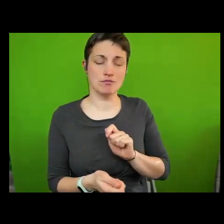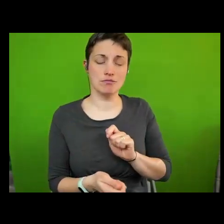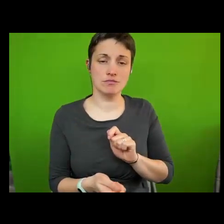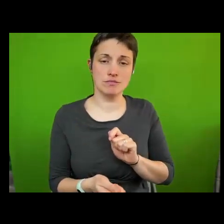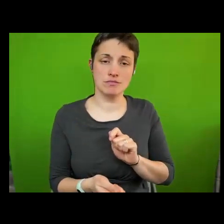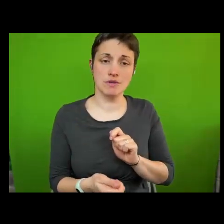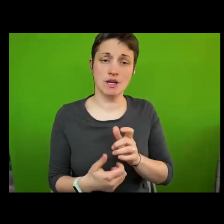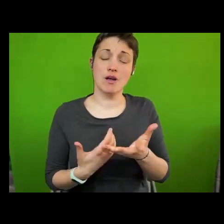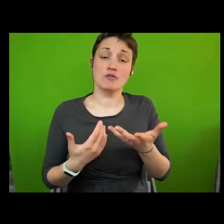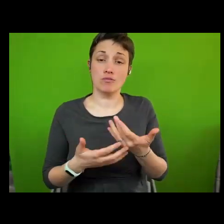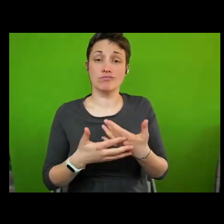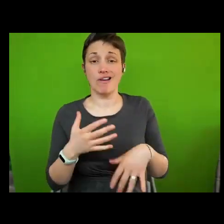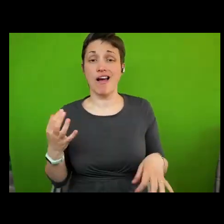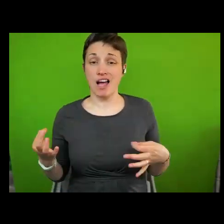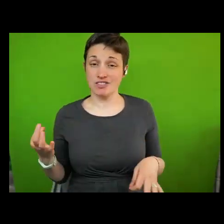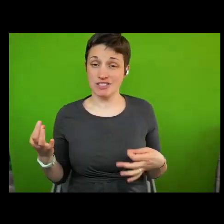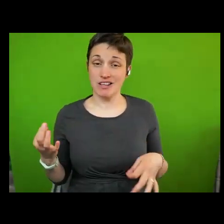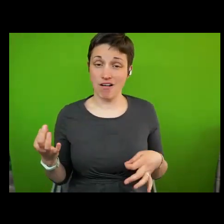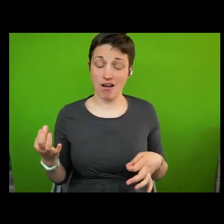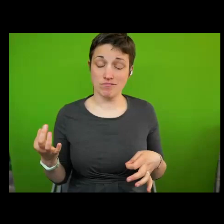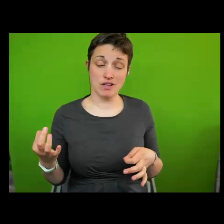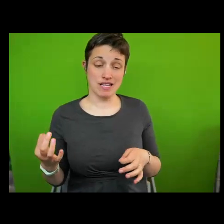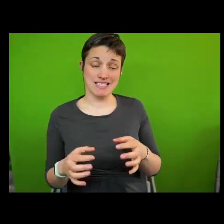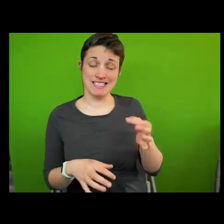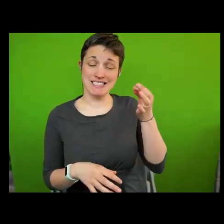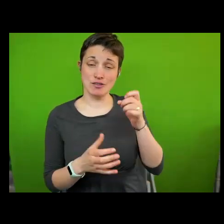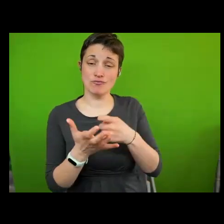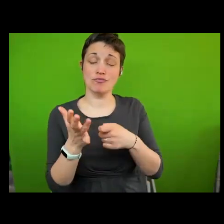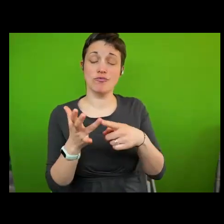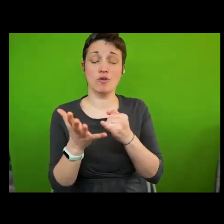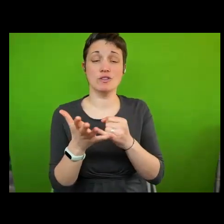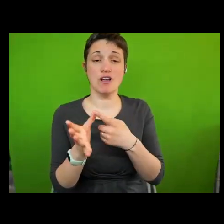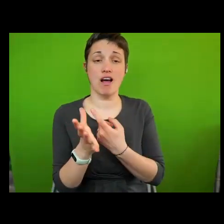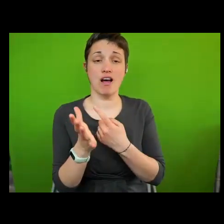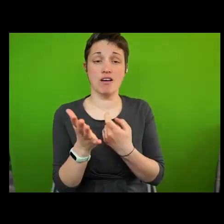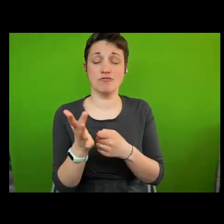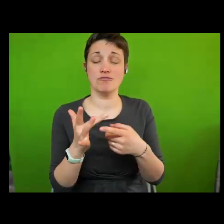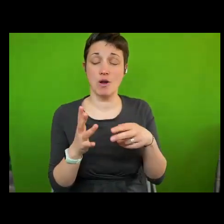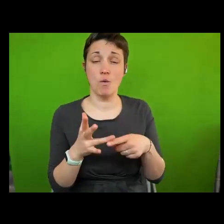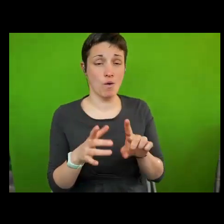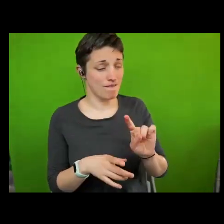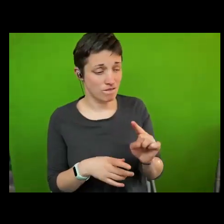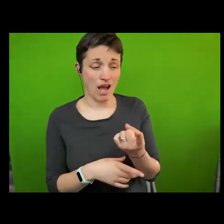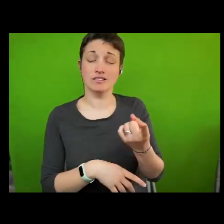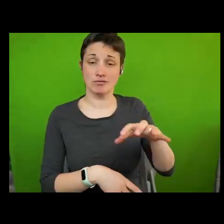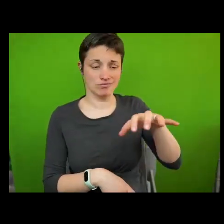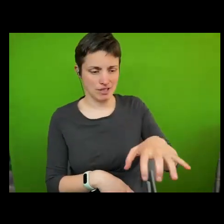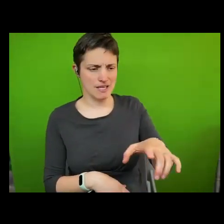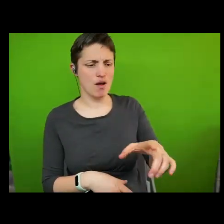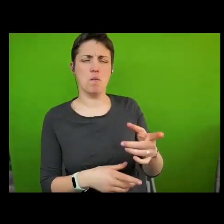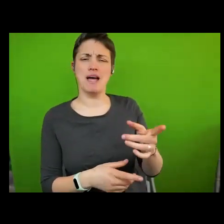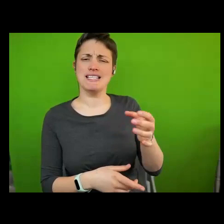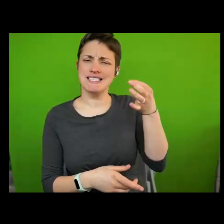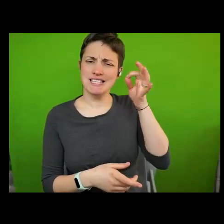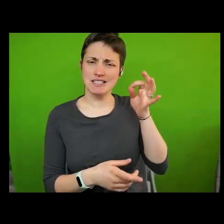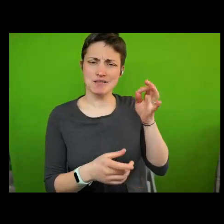argentina was the first one to jump on the bandwagon when more than 100 people came together in the city hall and signed